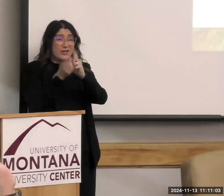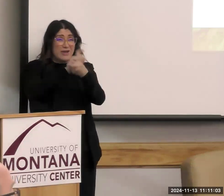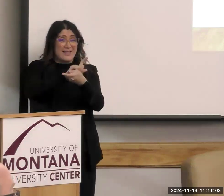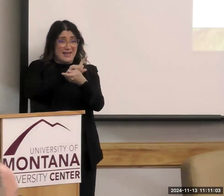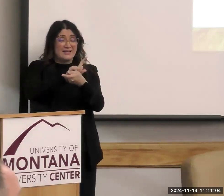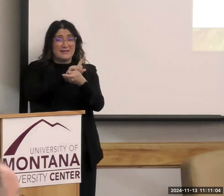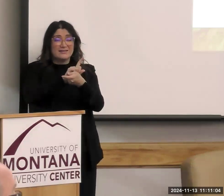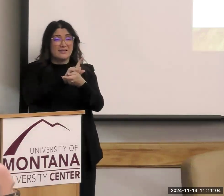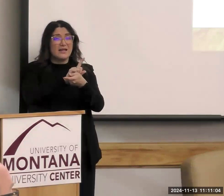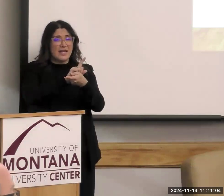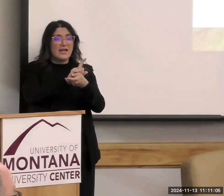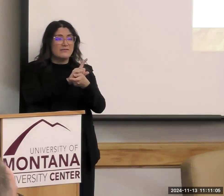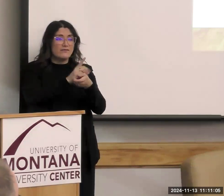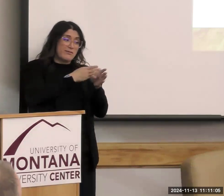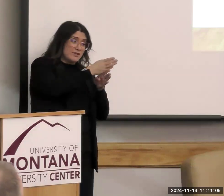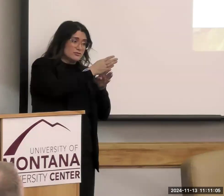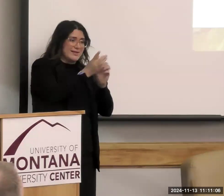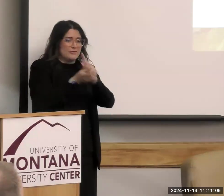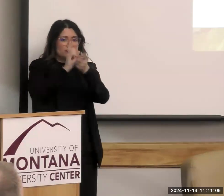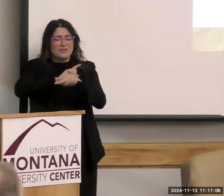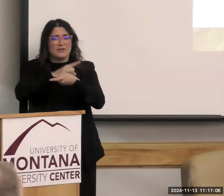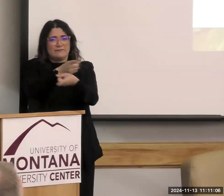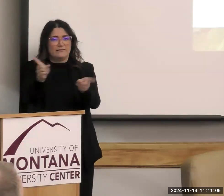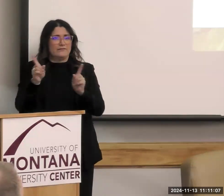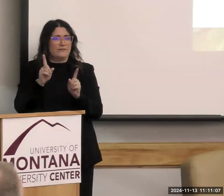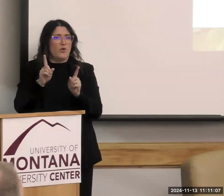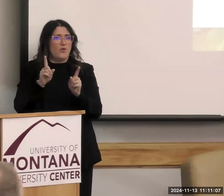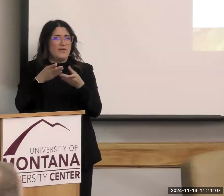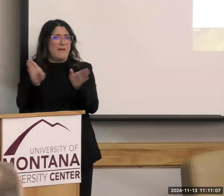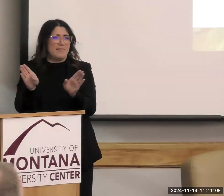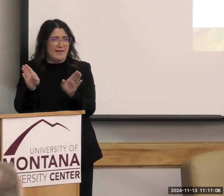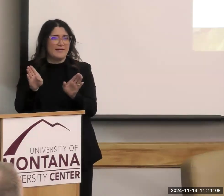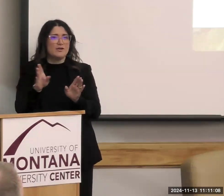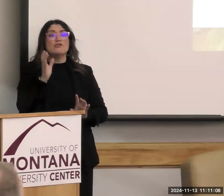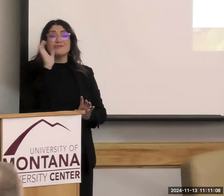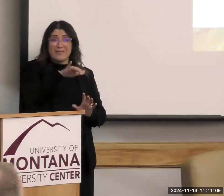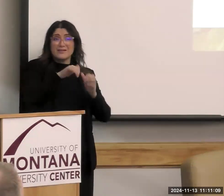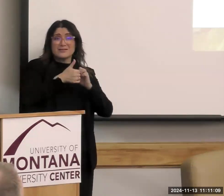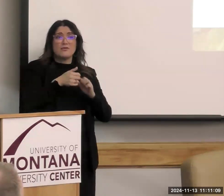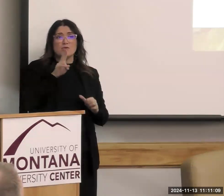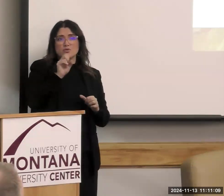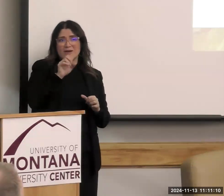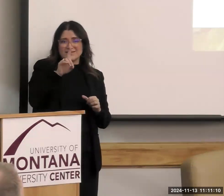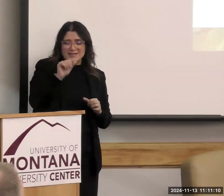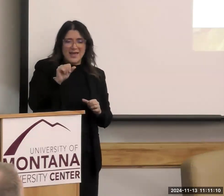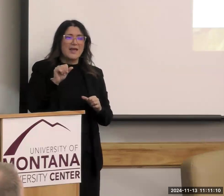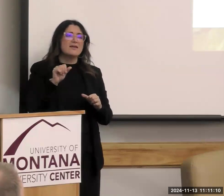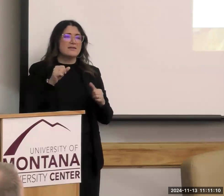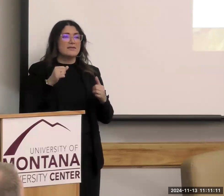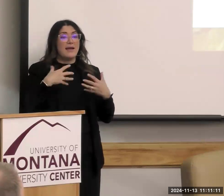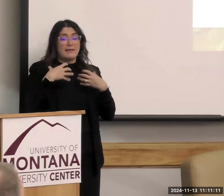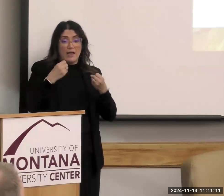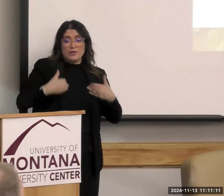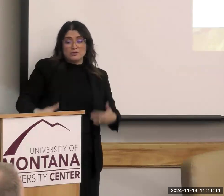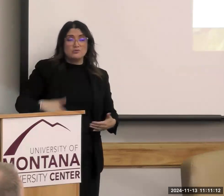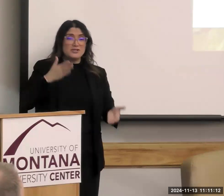messages from the public. And this is how our USDA and Health and Human Services presents that information to